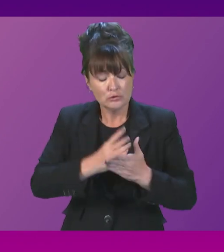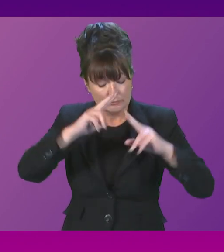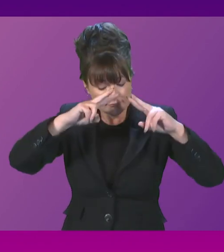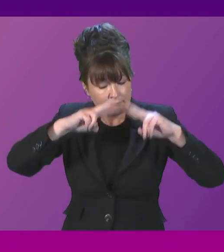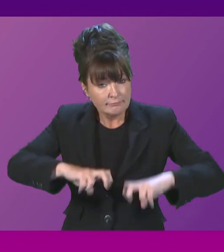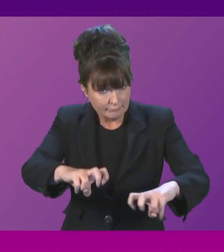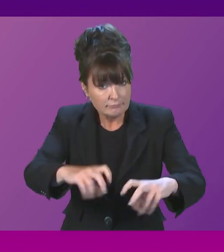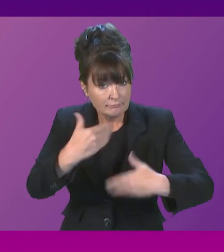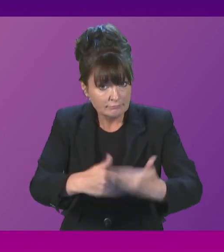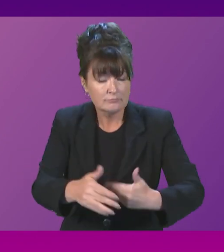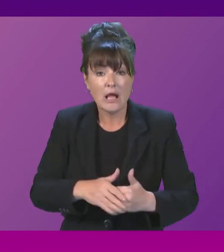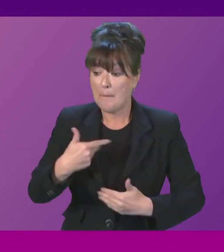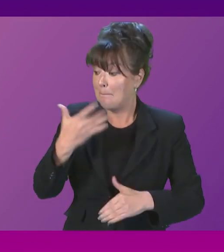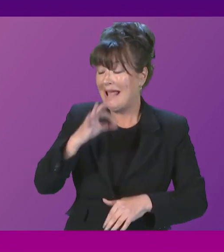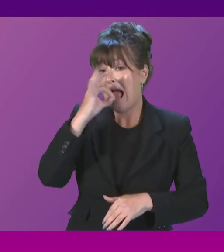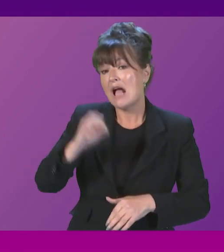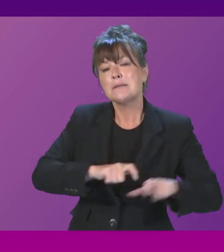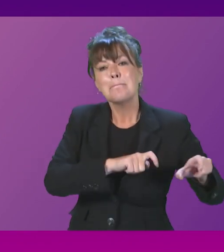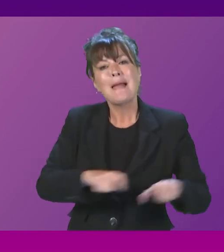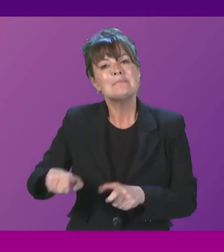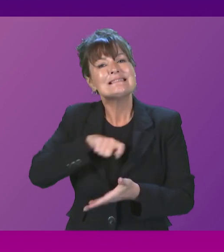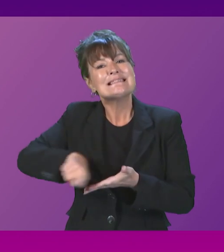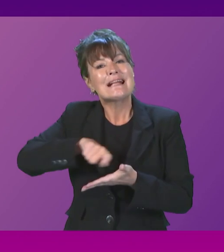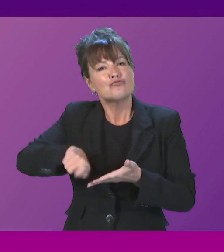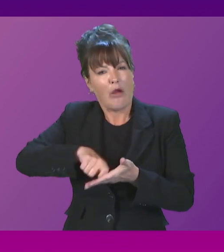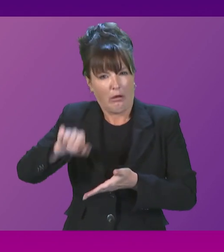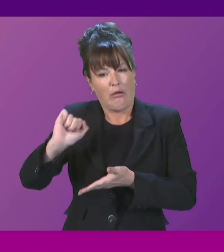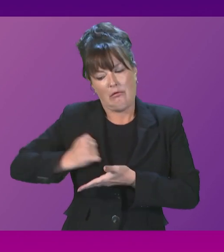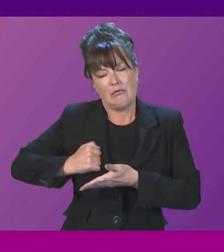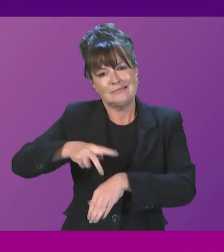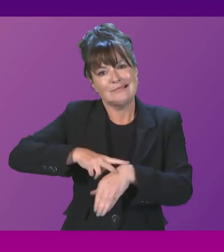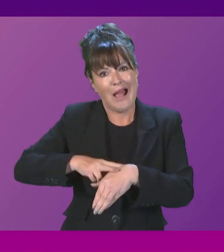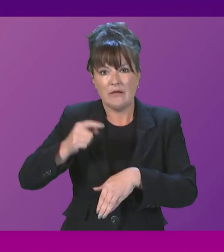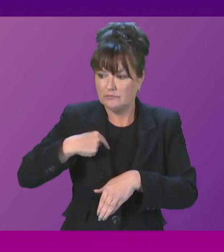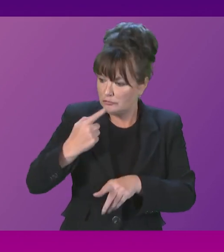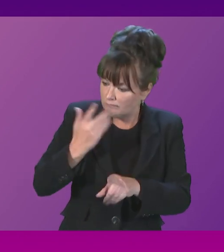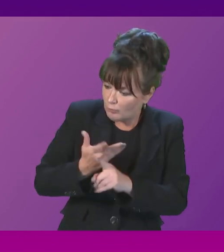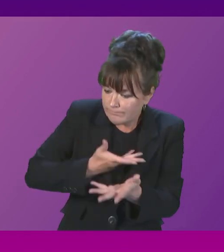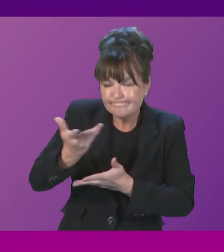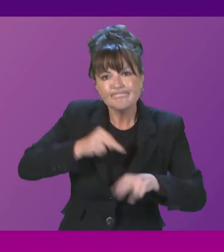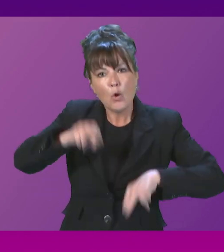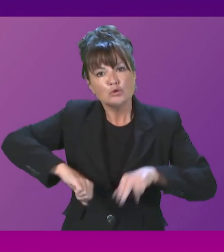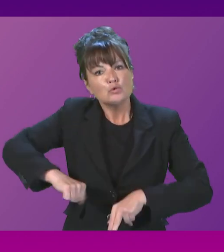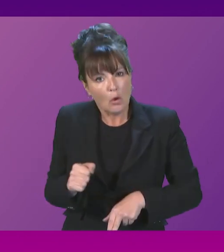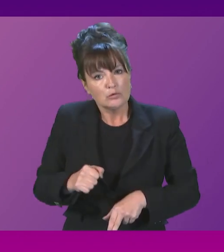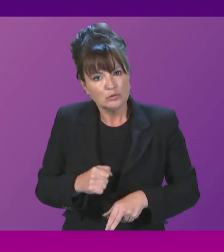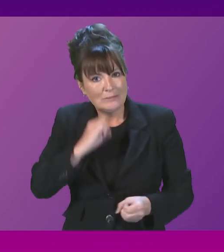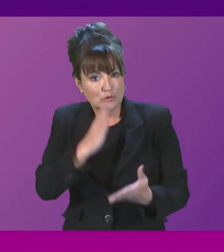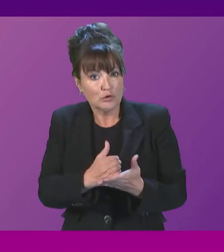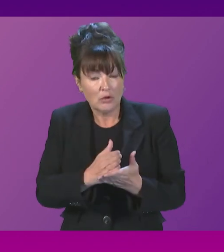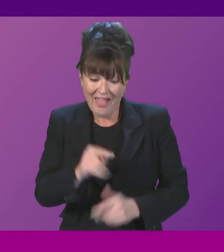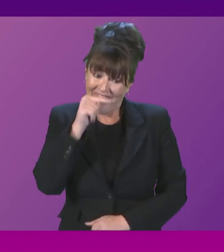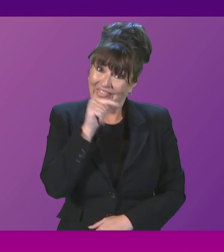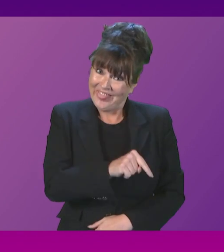Secretary this week to engage further with Audit Scotland and I welcome the statement made by Audit Scotland. This was a procurement